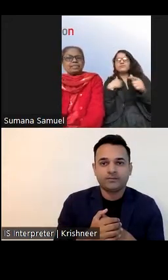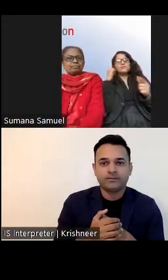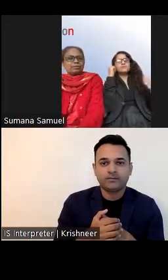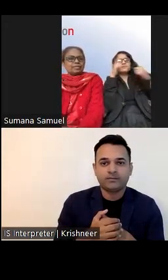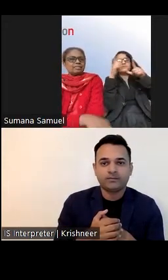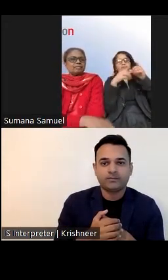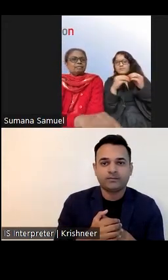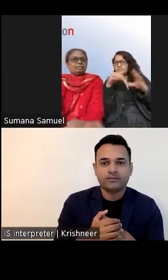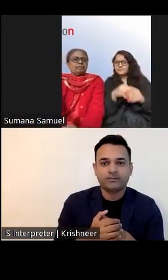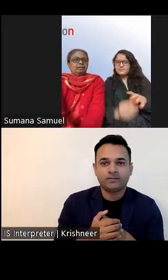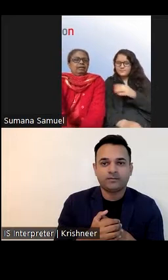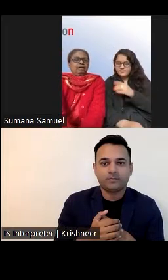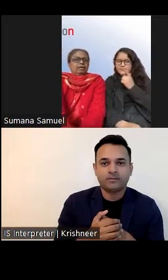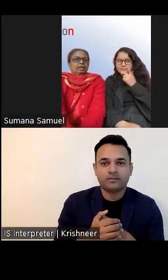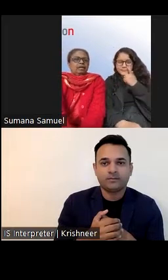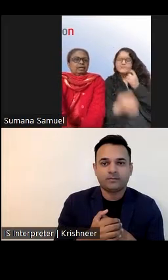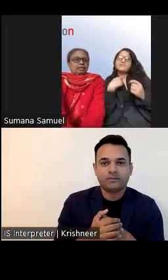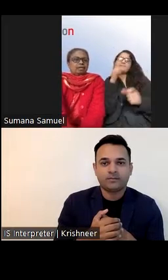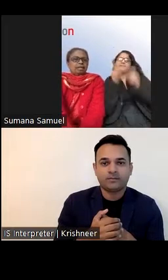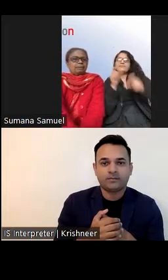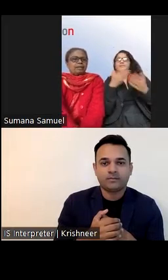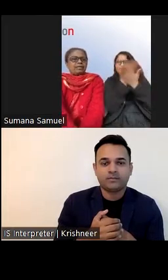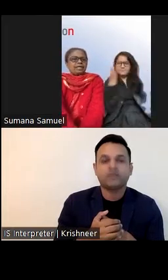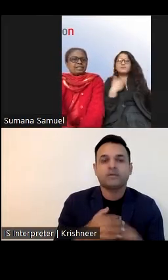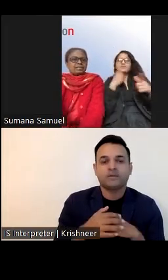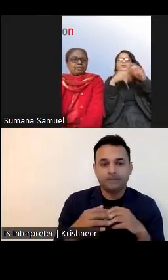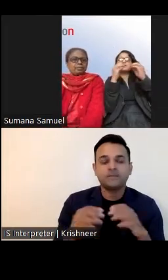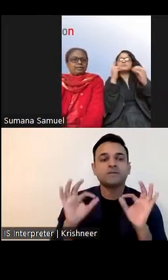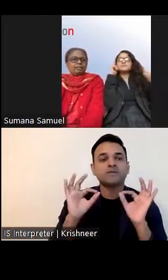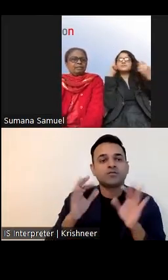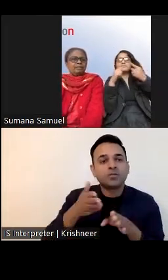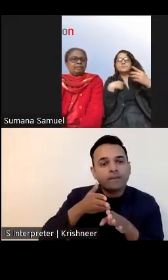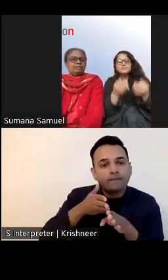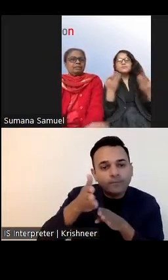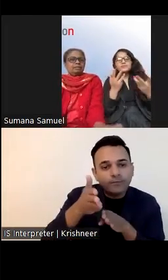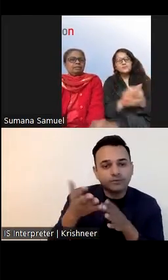future employees, keep communication open.